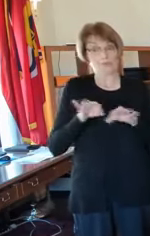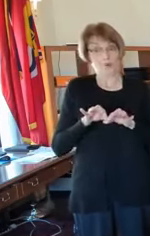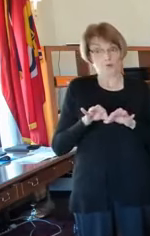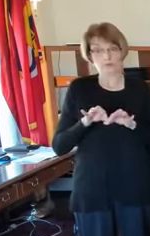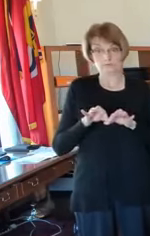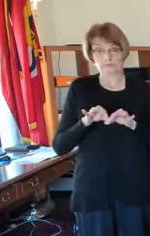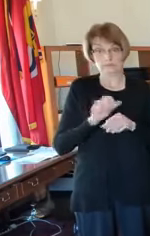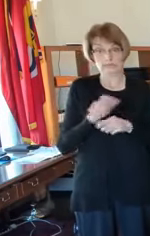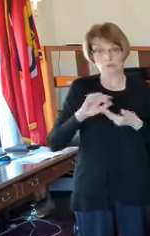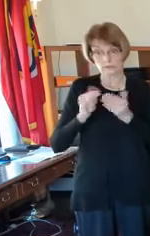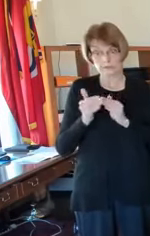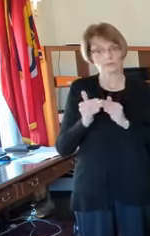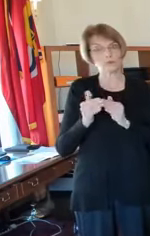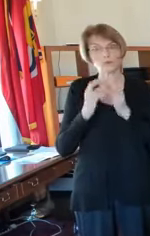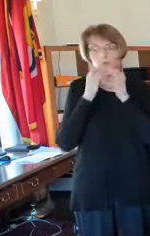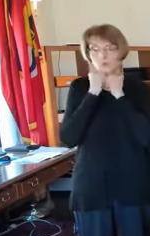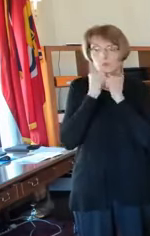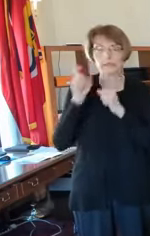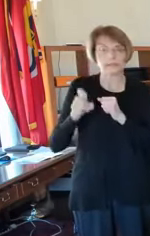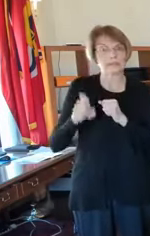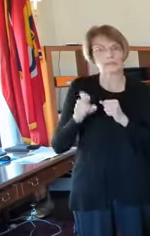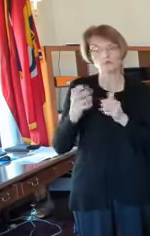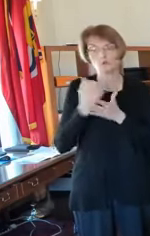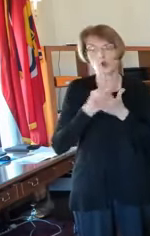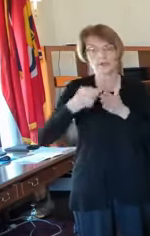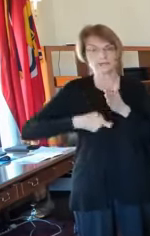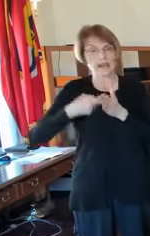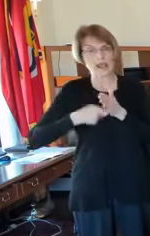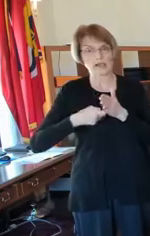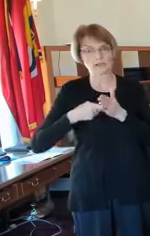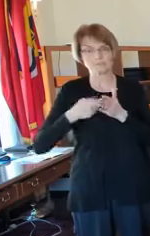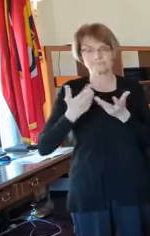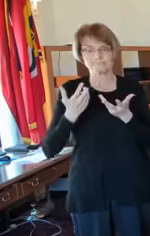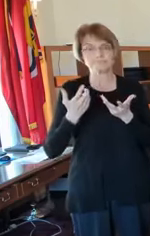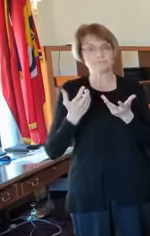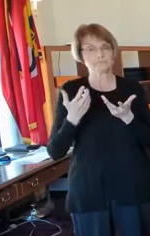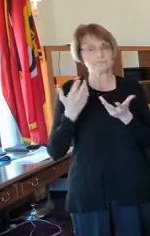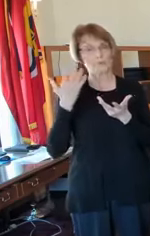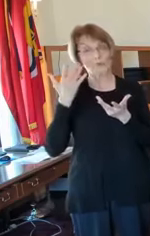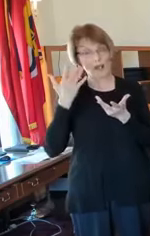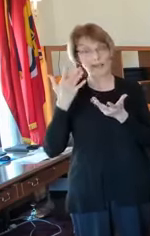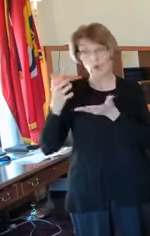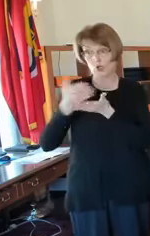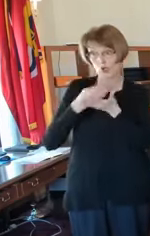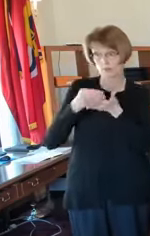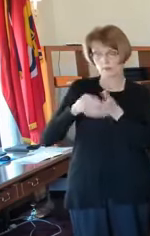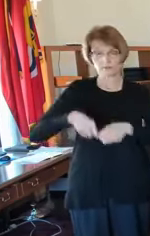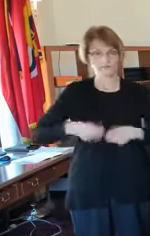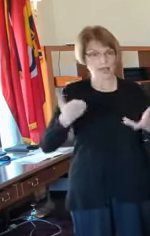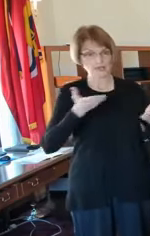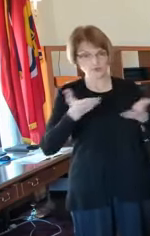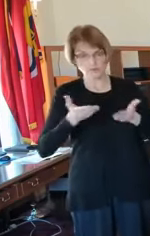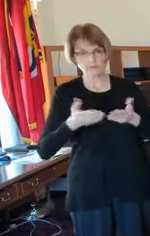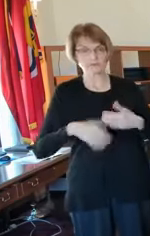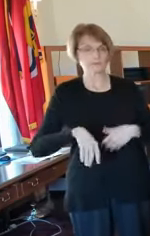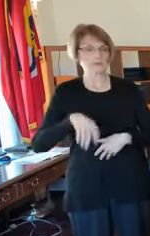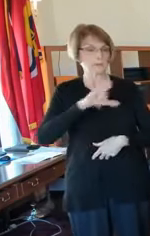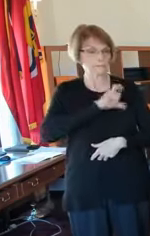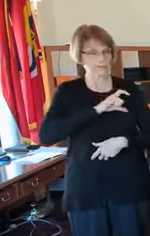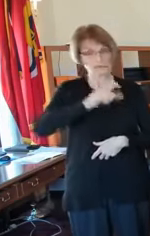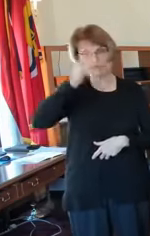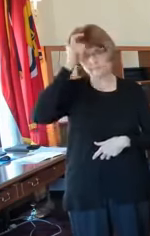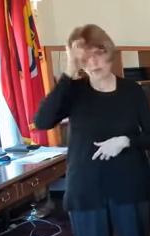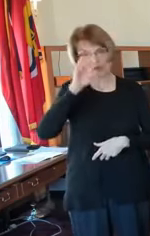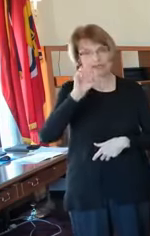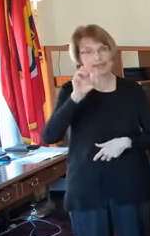tax revenue, in order just to continue to provide basic services, police, fire, EMS,